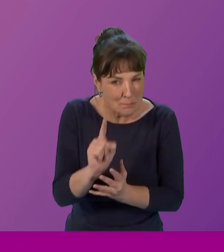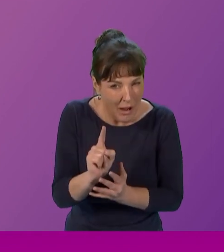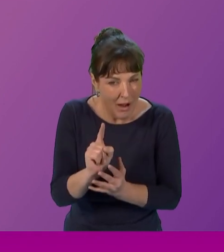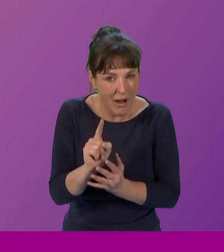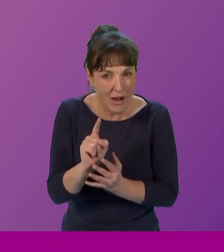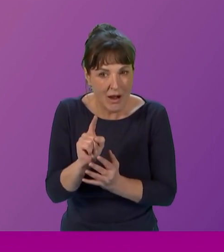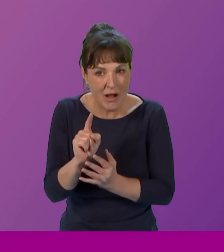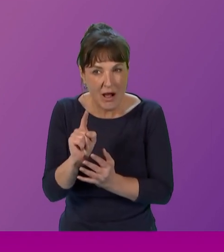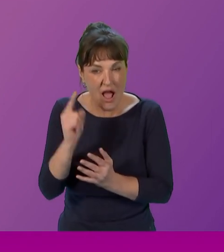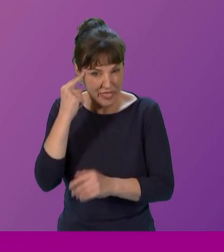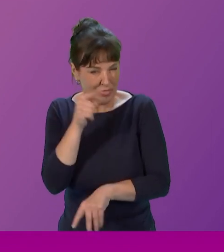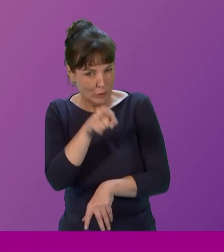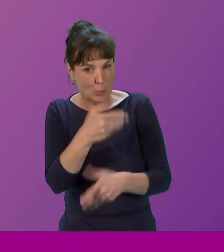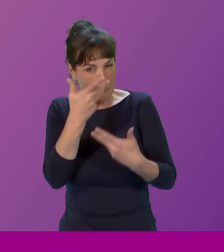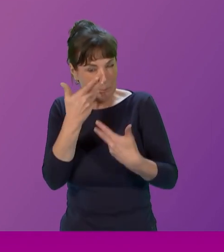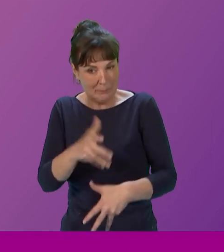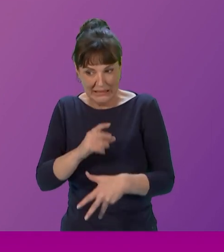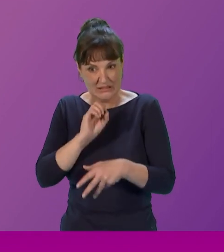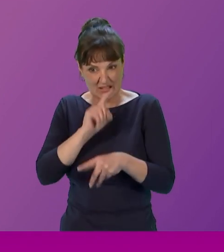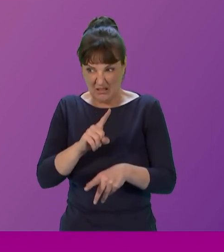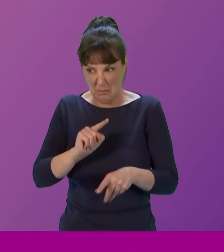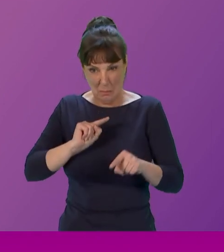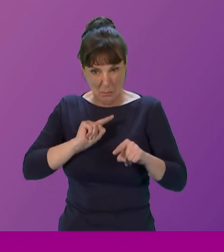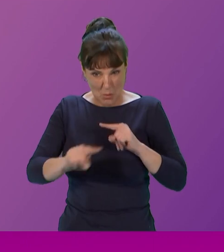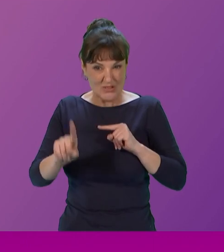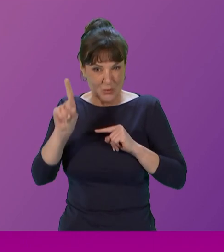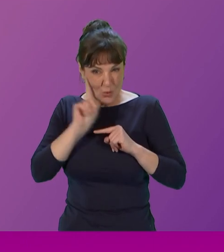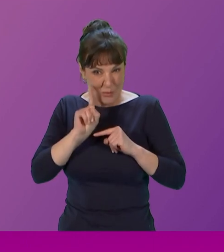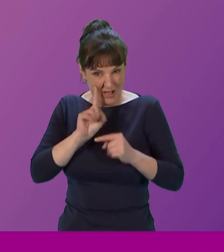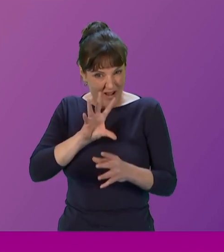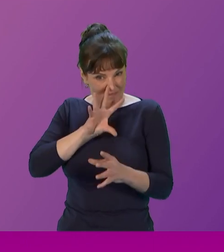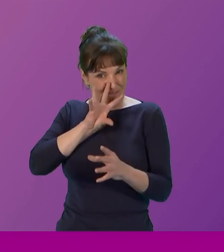that it was mostly women that were involved with Al-Anon and needing